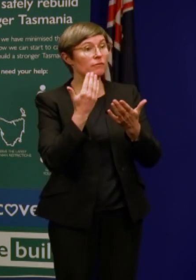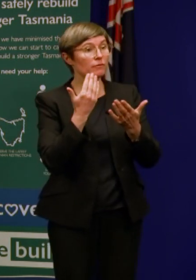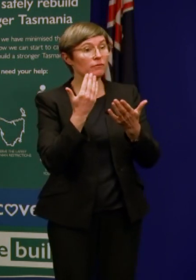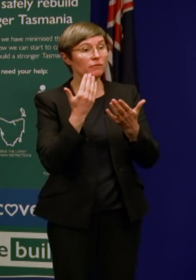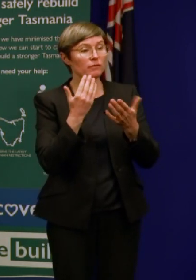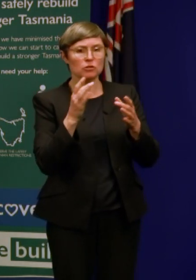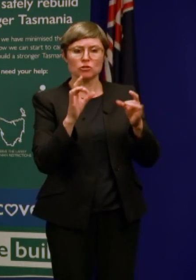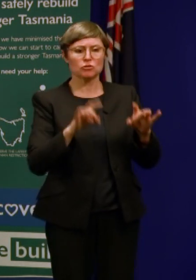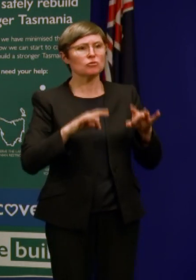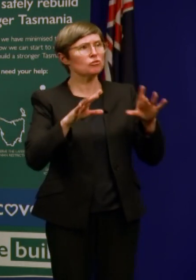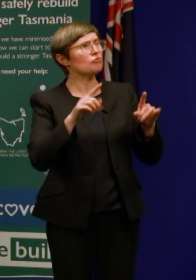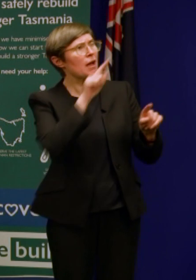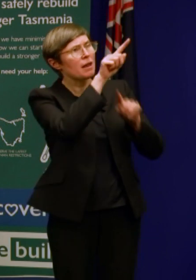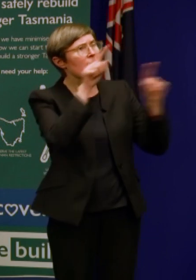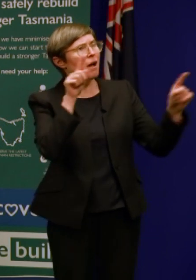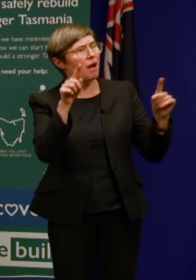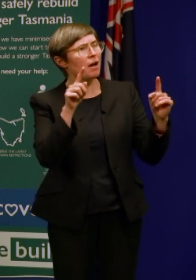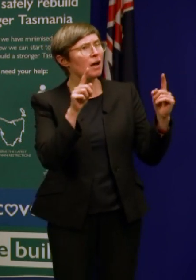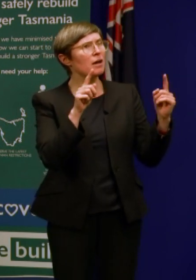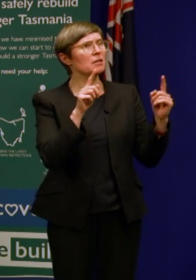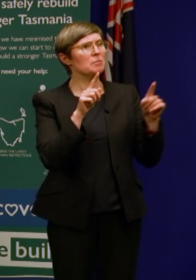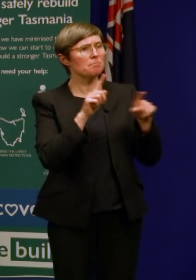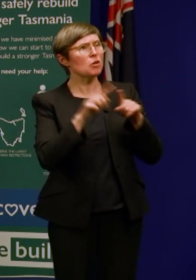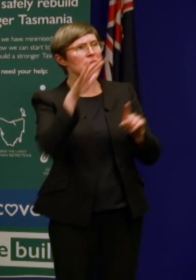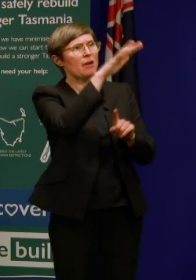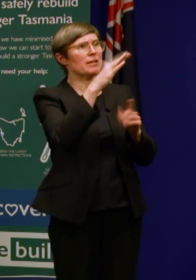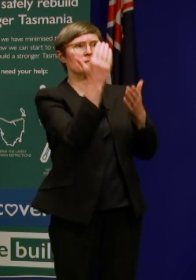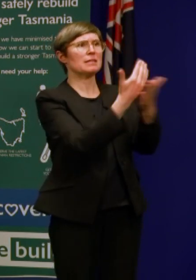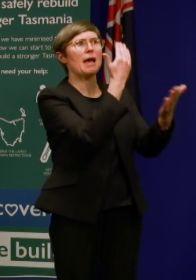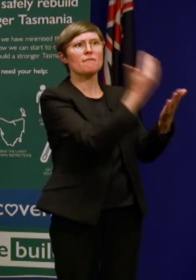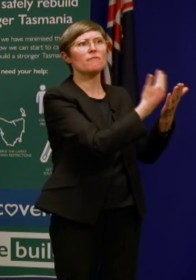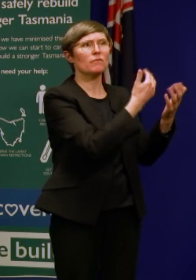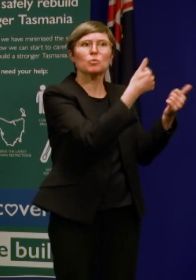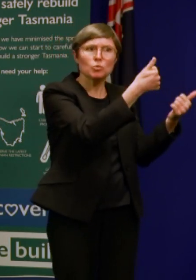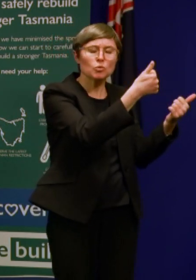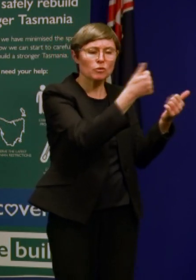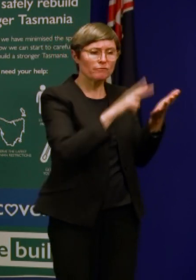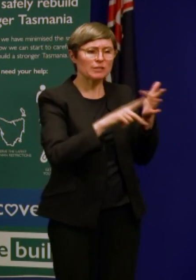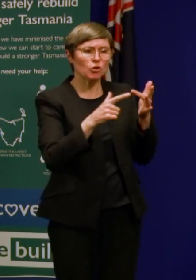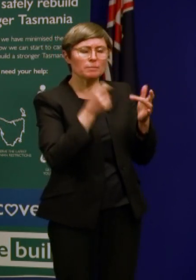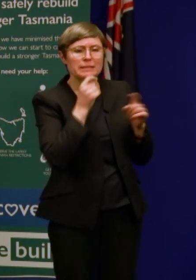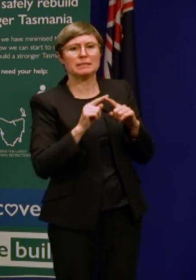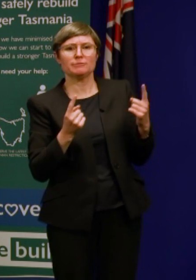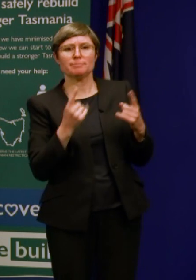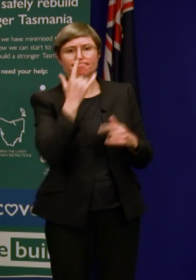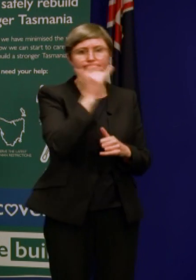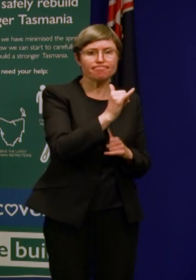people from mainland Australia outside of Victoria. Unfortunately as we all know Victoria is now